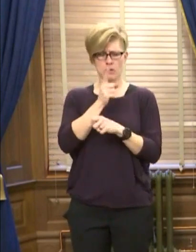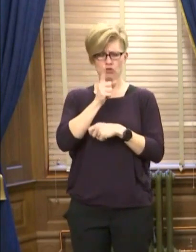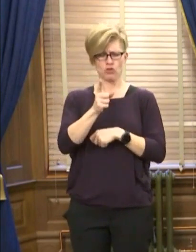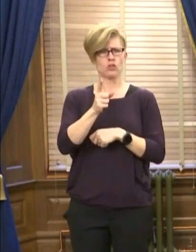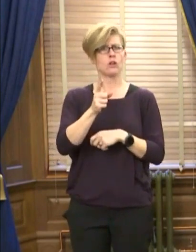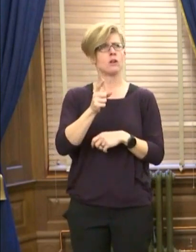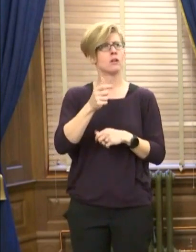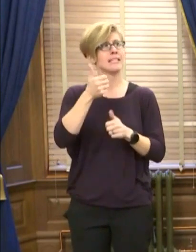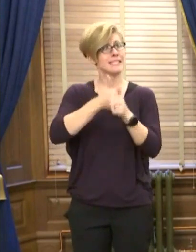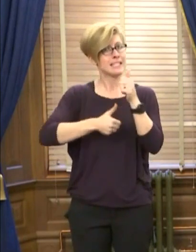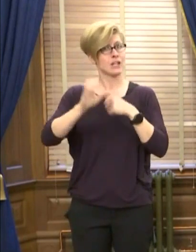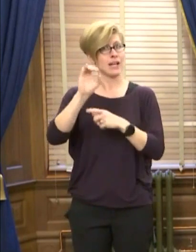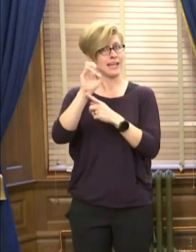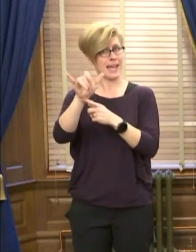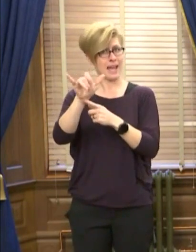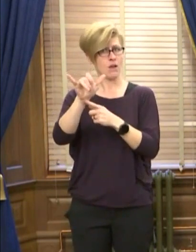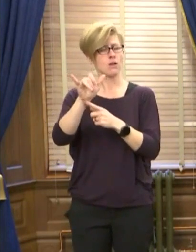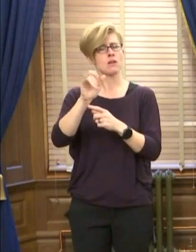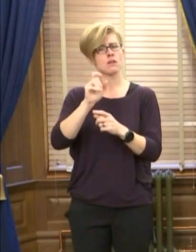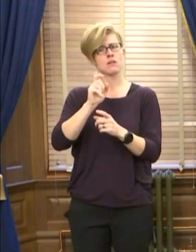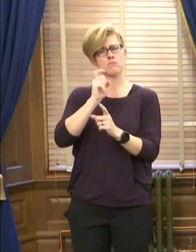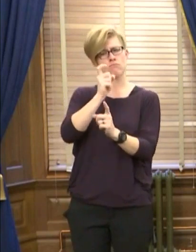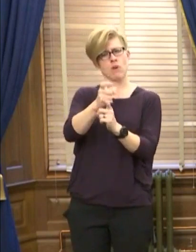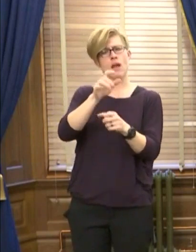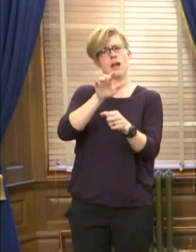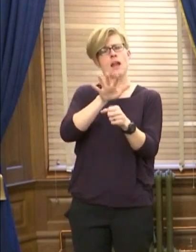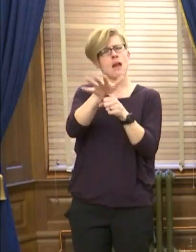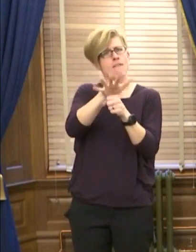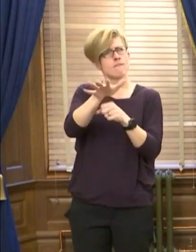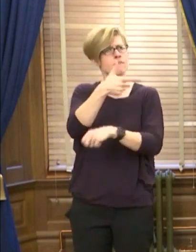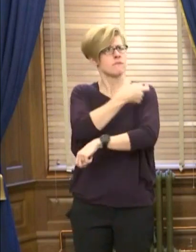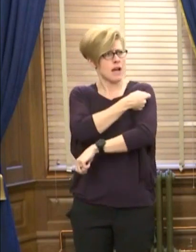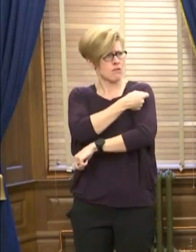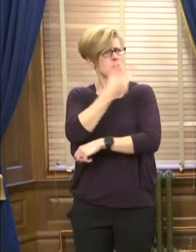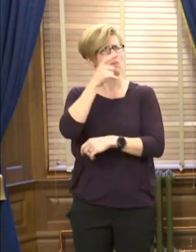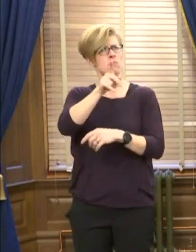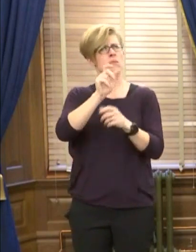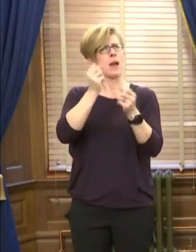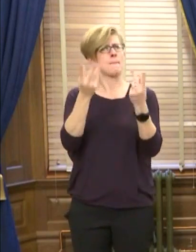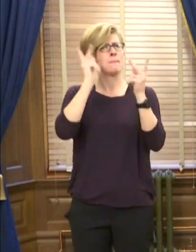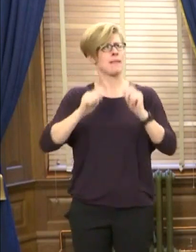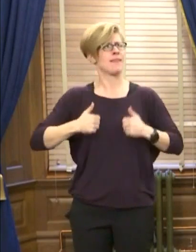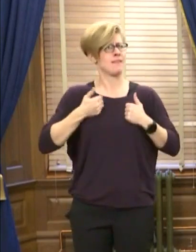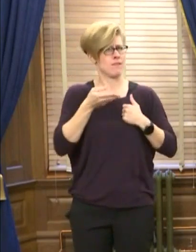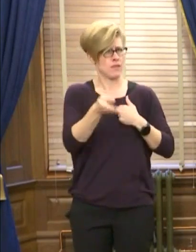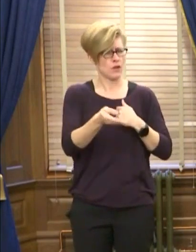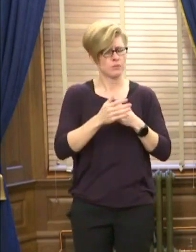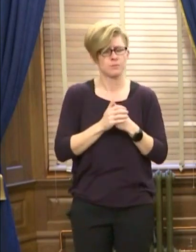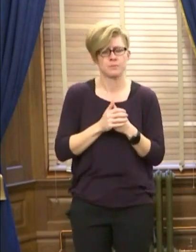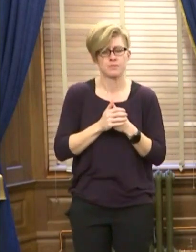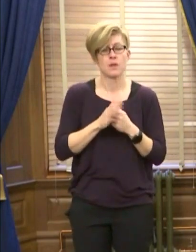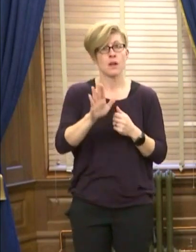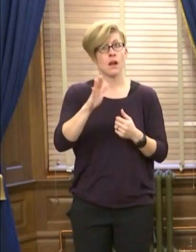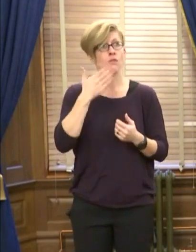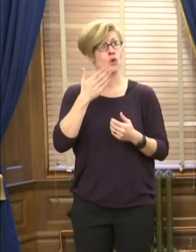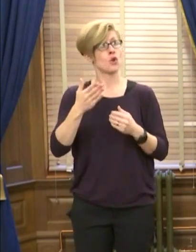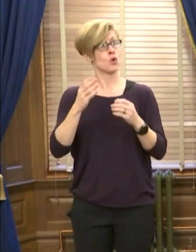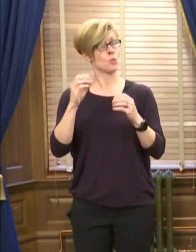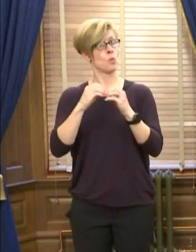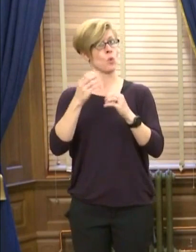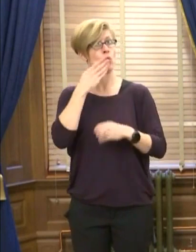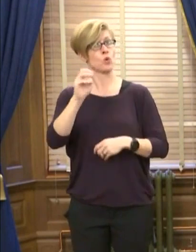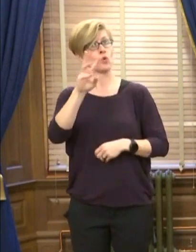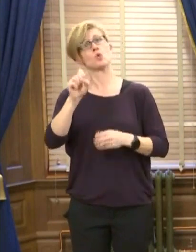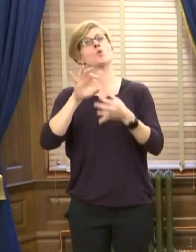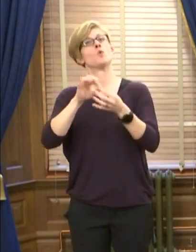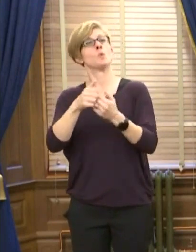receive doses proportionate to their size. We've also received some good news on the vaccine front. An